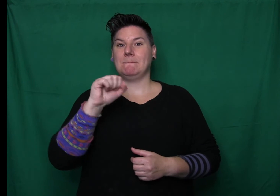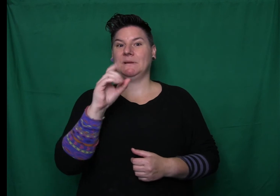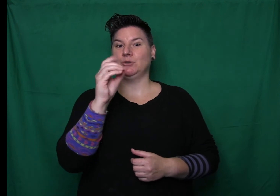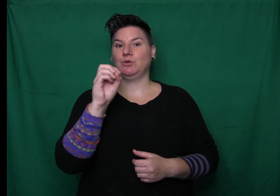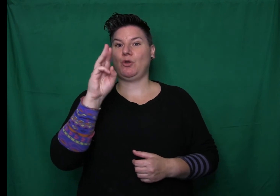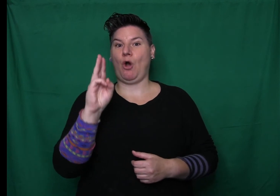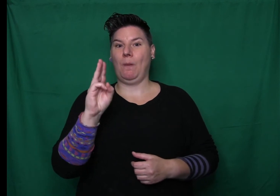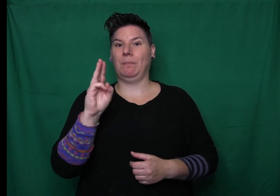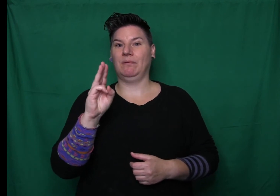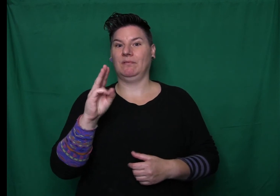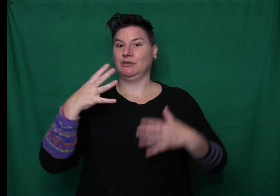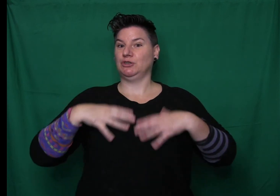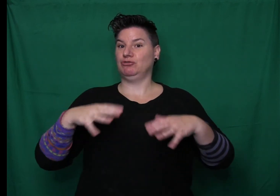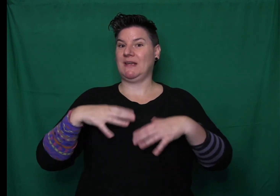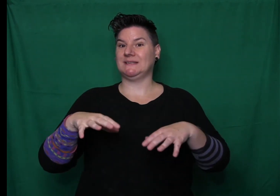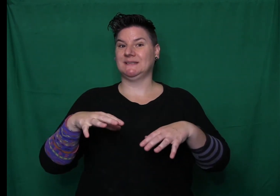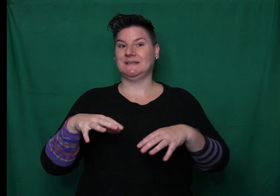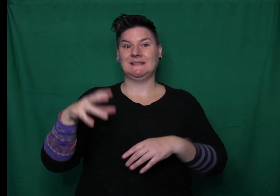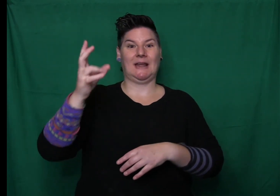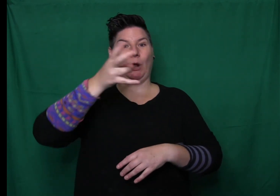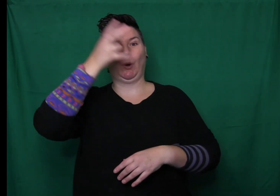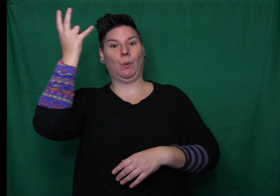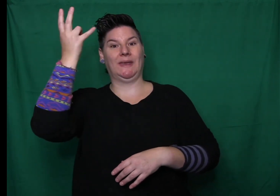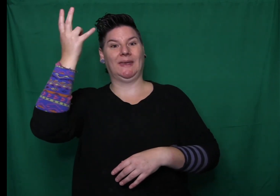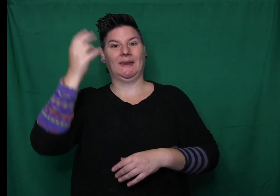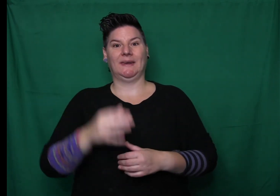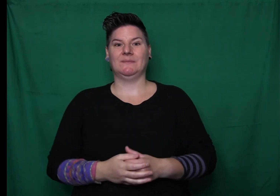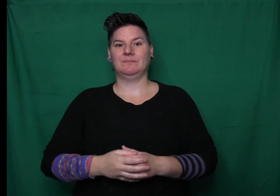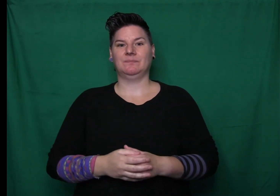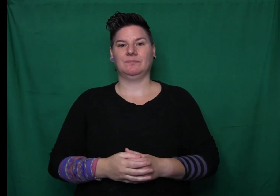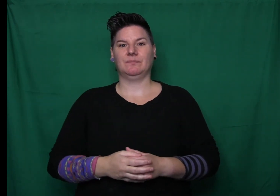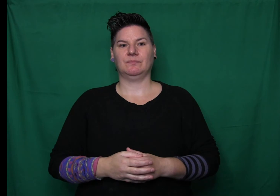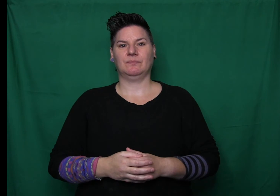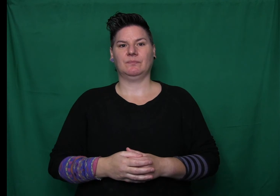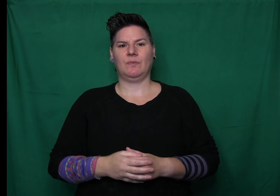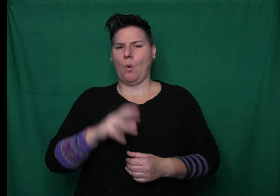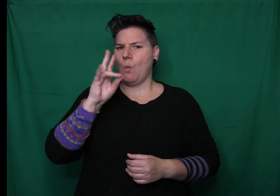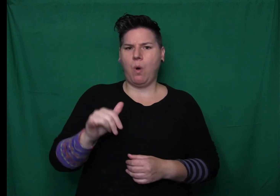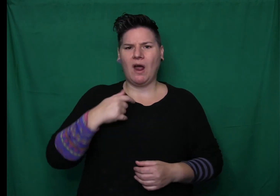Well, I like queens, with lots of ruffles and beads and lace, said Miss Dorp crossly.